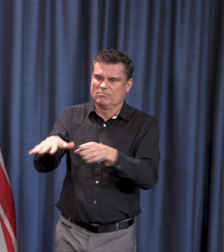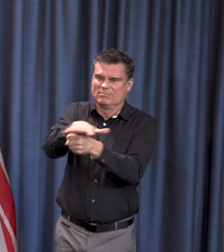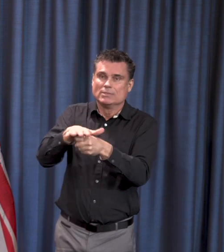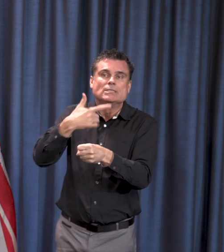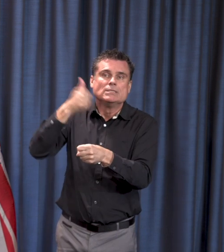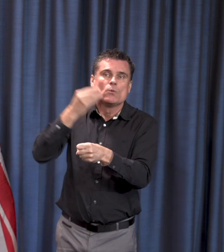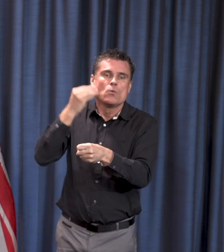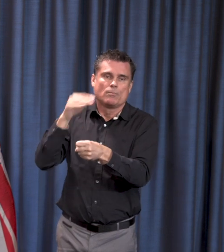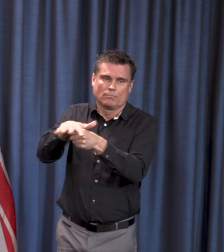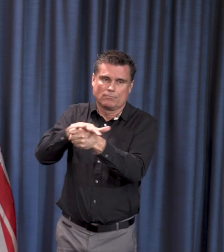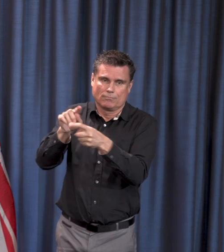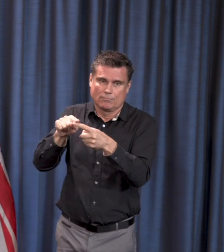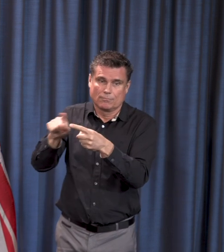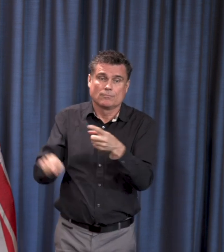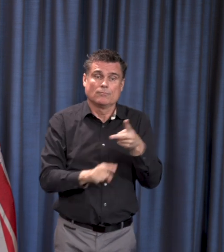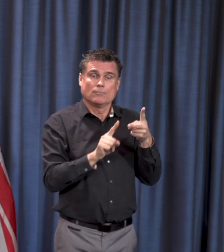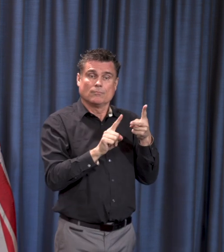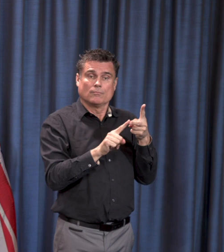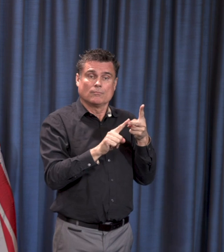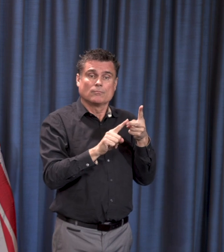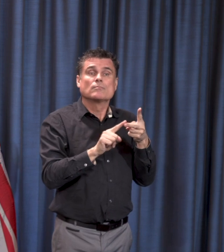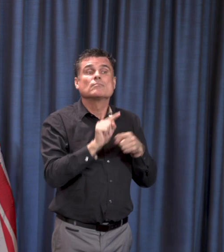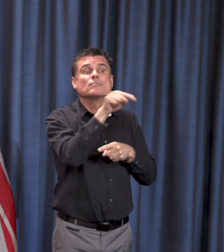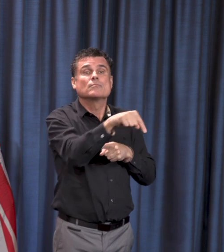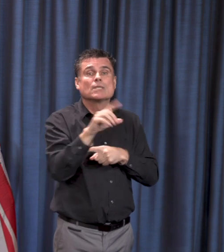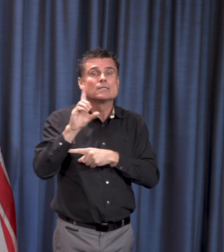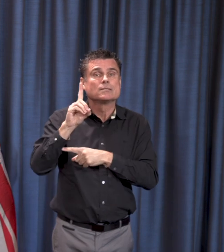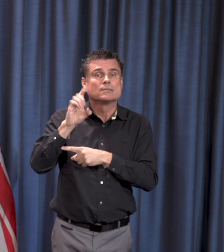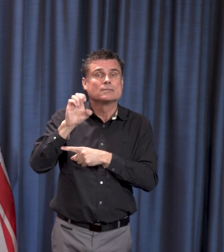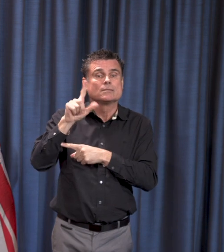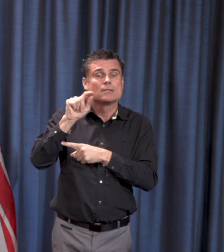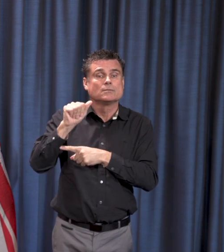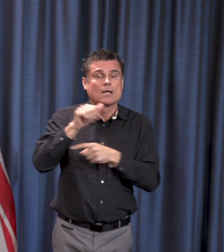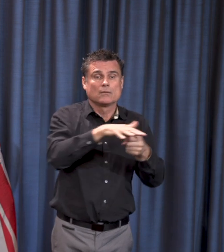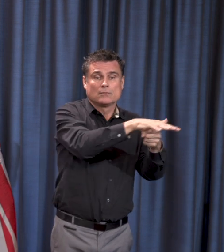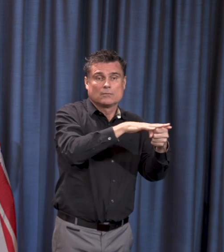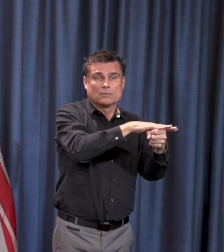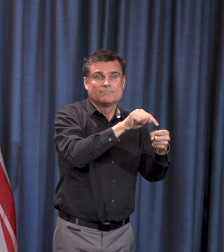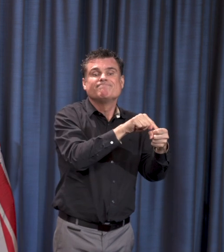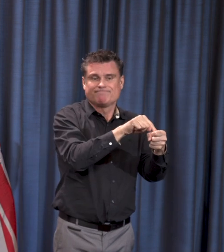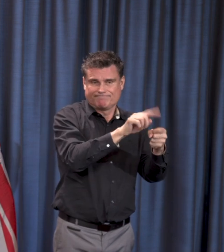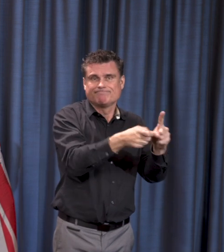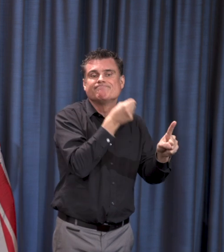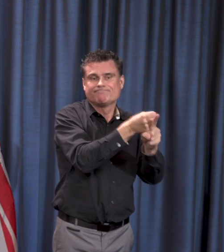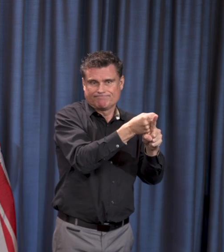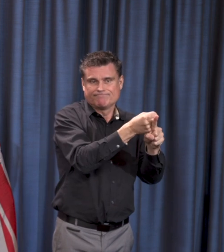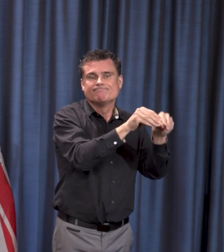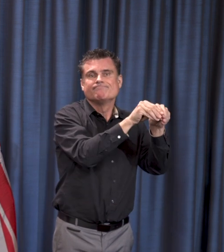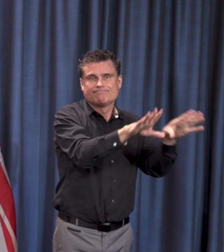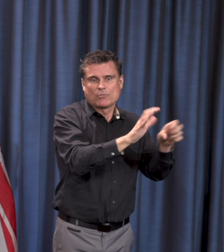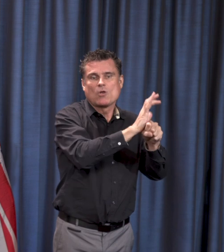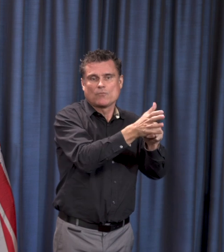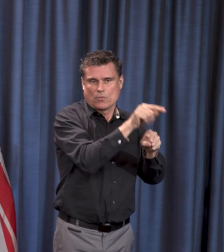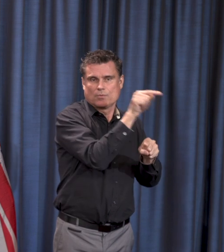Centre in Fraser Health, again, one staff person was identified as positive and a full outbreak response is